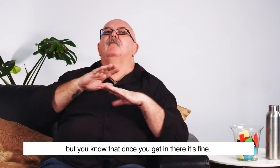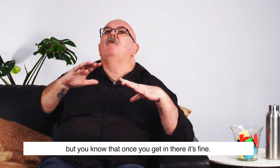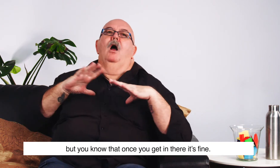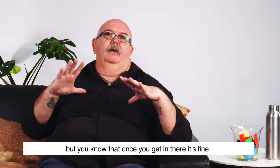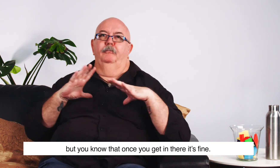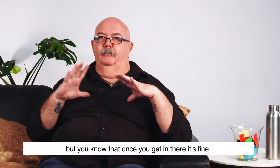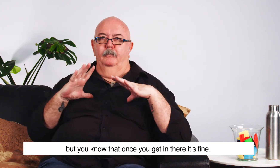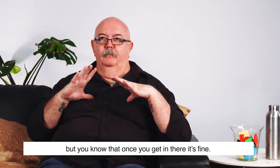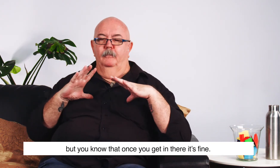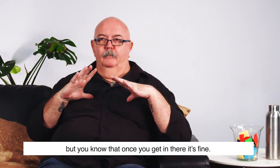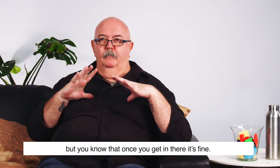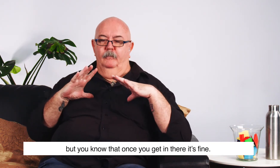know that once you get in there, it's fine.